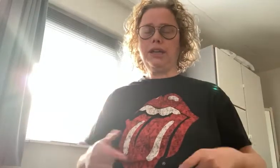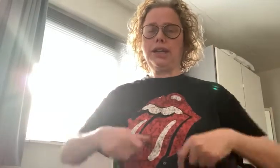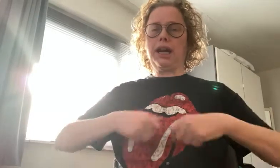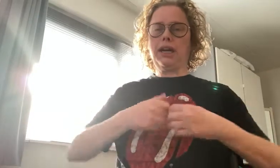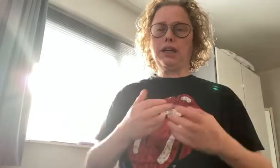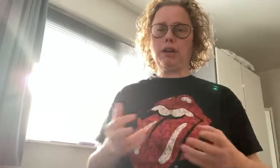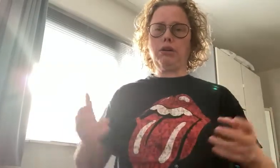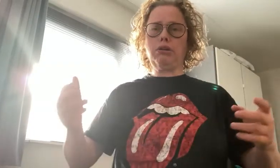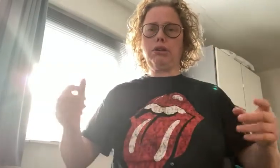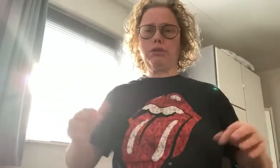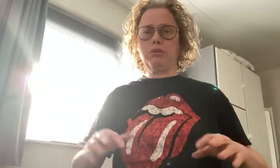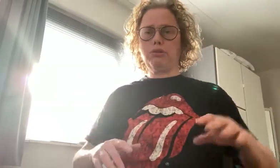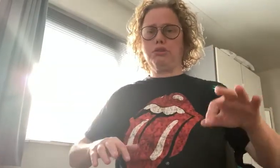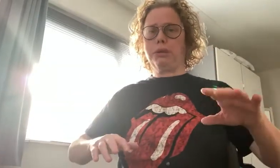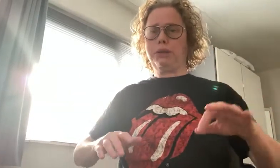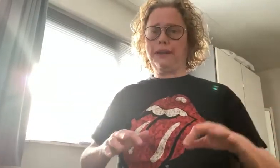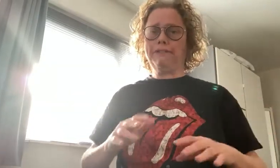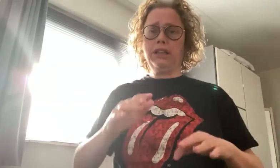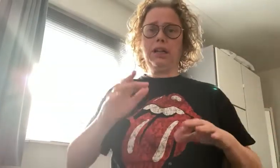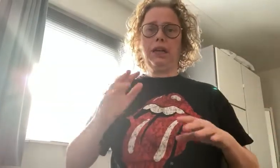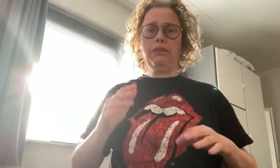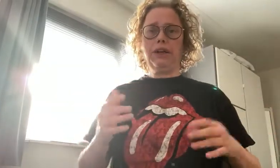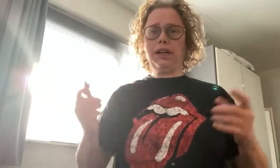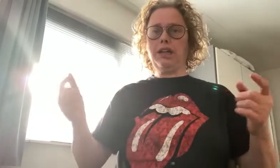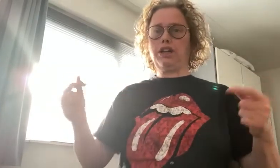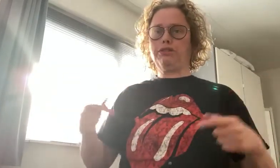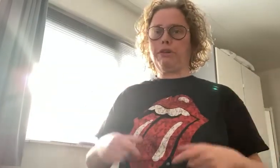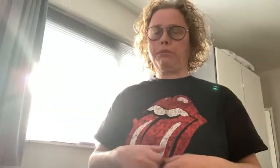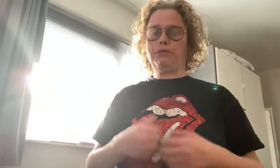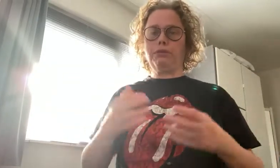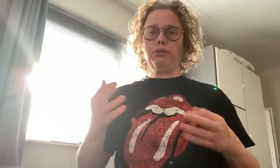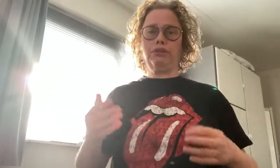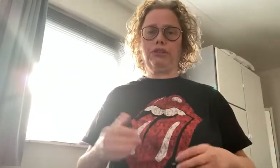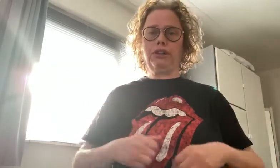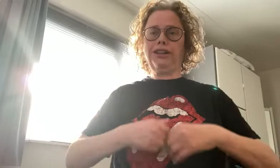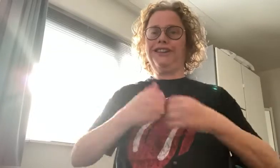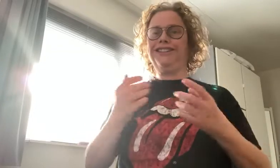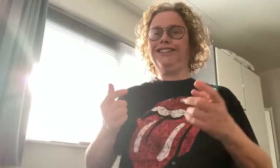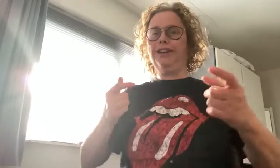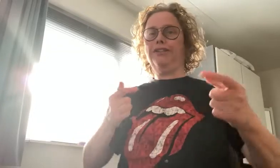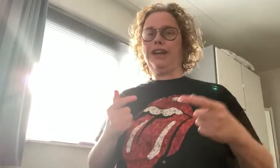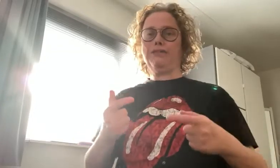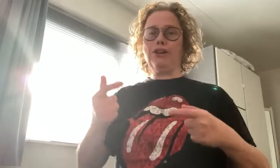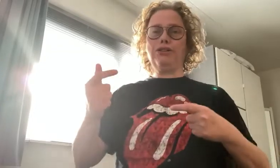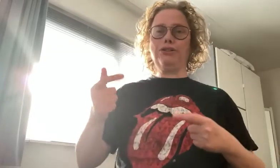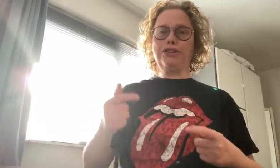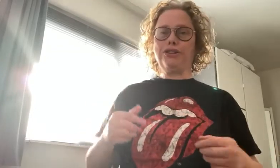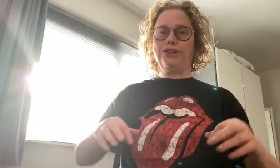That are the golden rules, baby. They are not from before. We have golden rules.